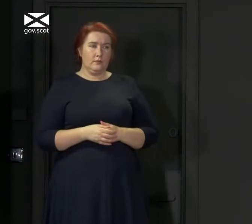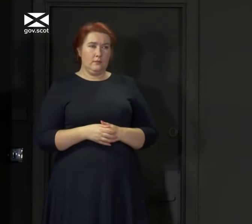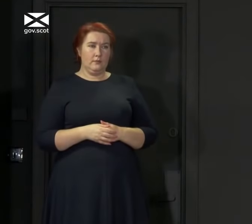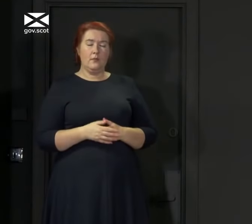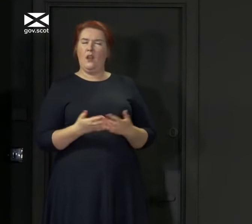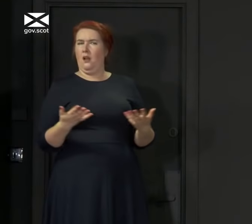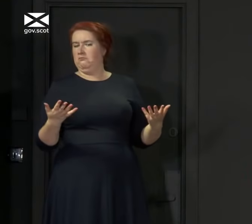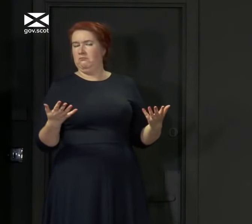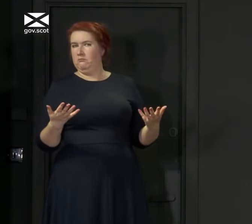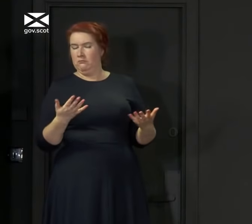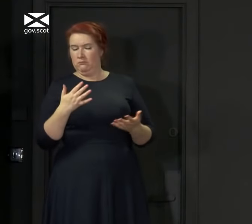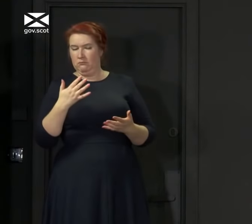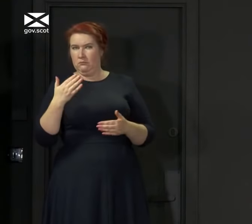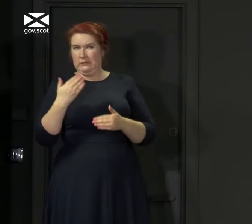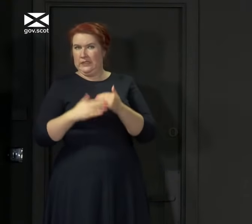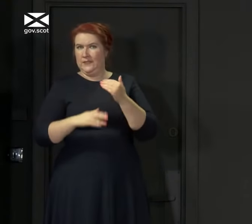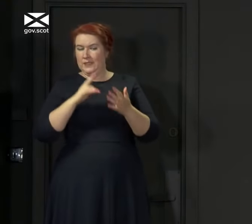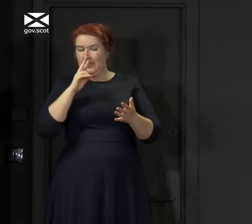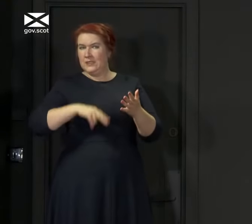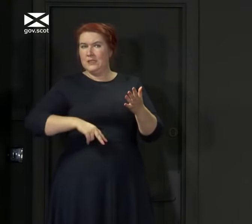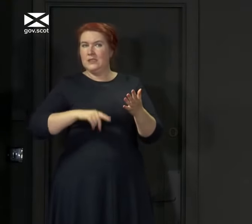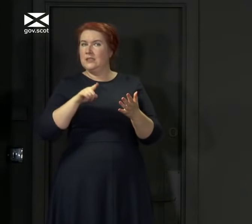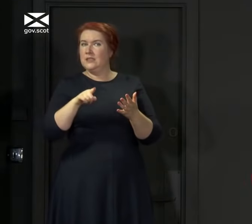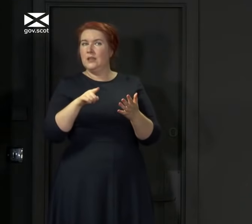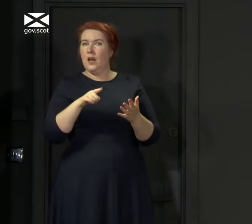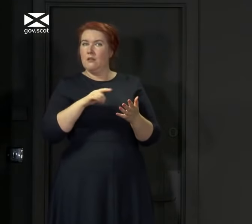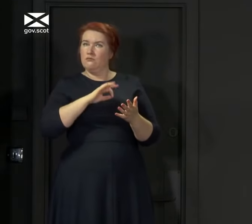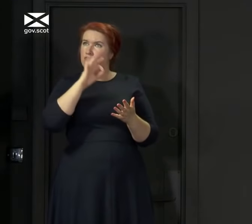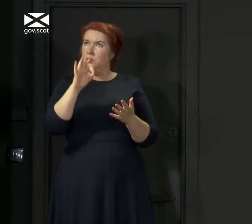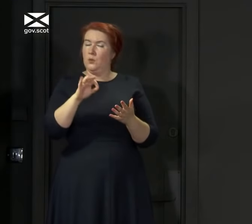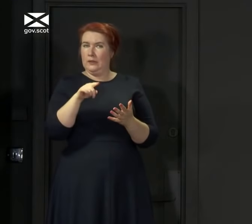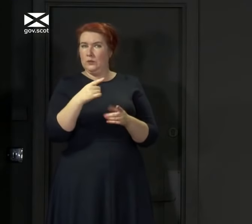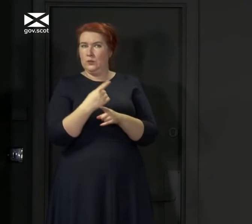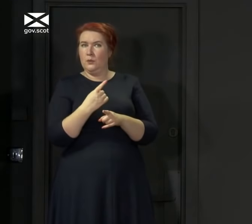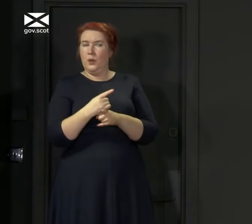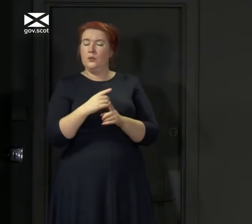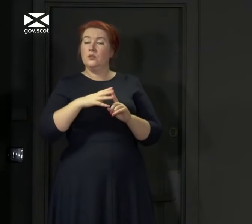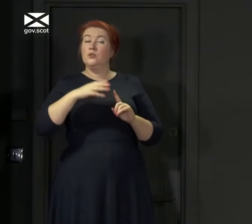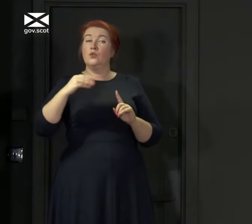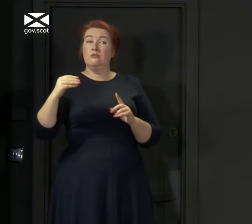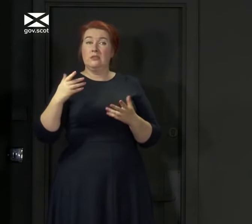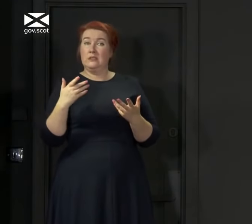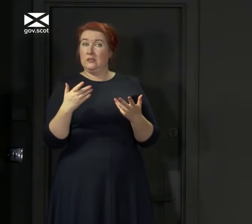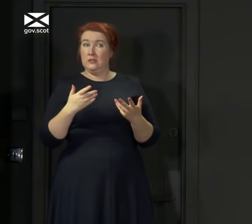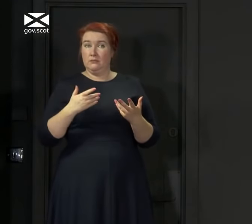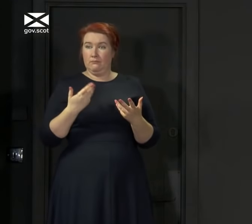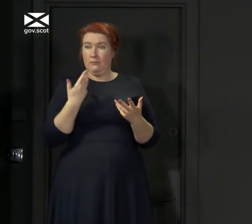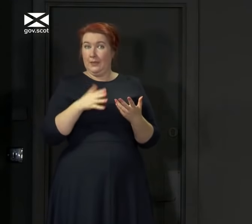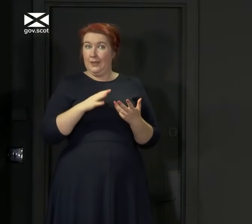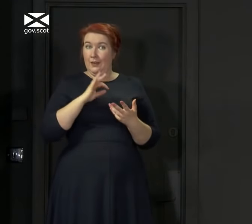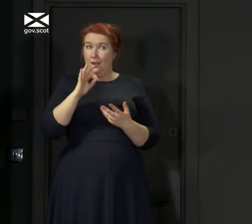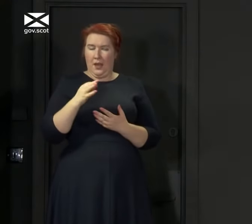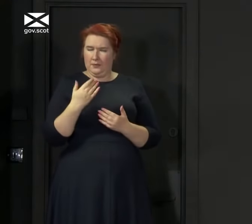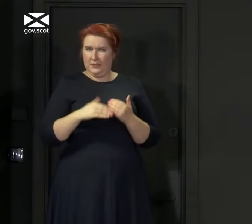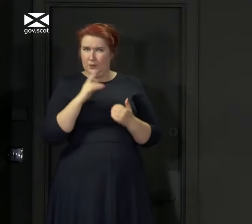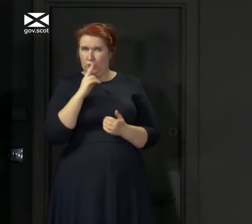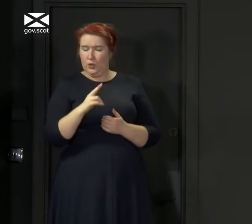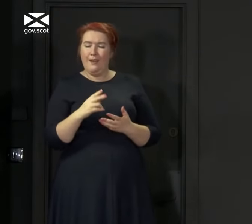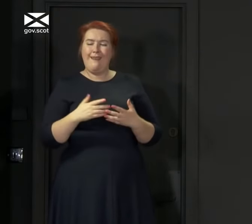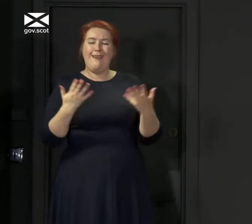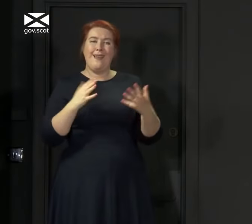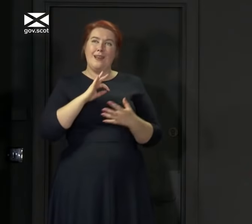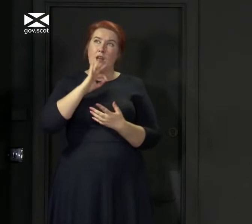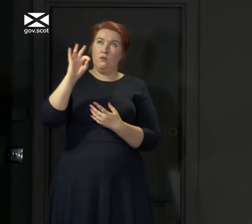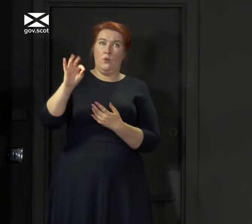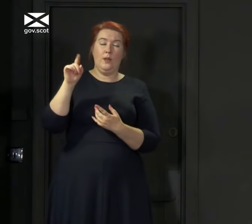haven't seen the particular request that the Scottish Conservatives have made. Obviously, any request for the Lord